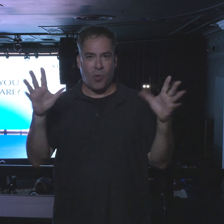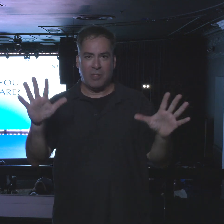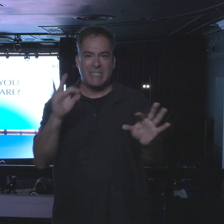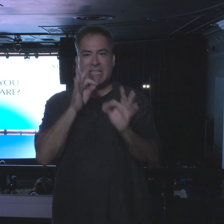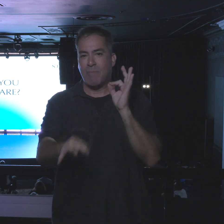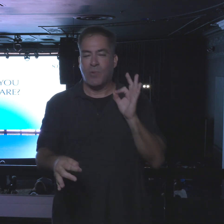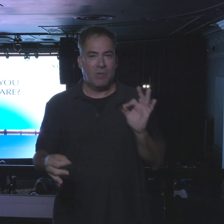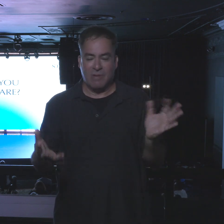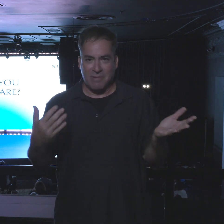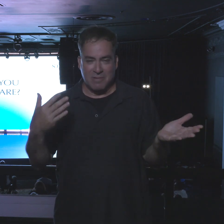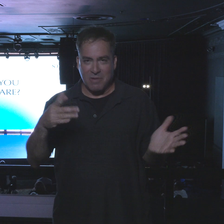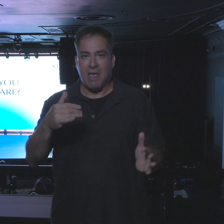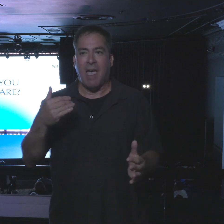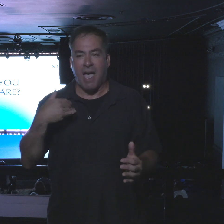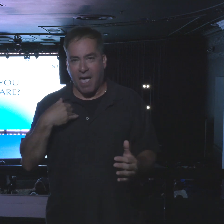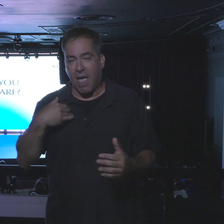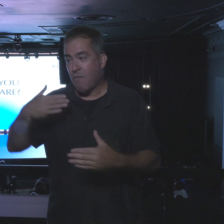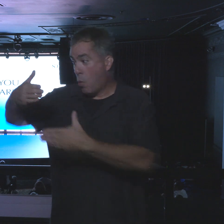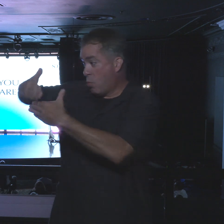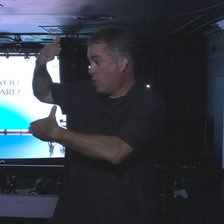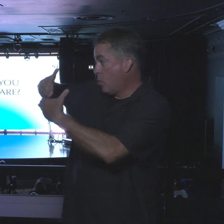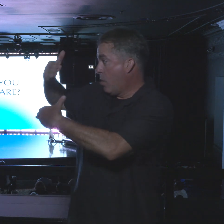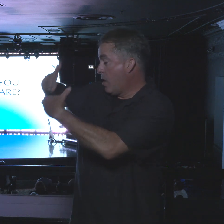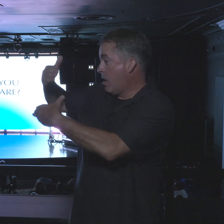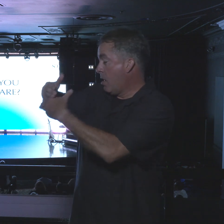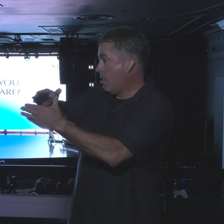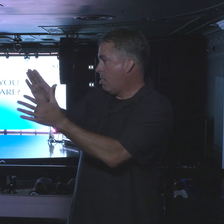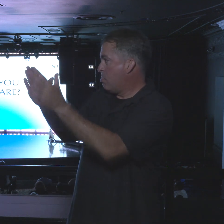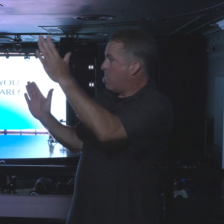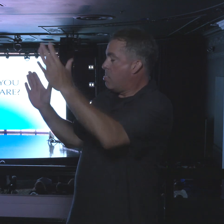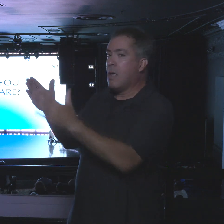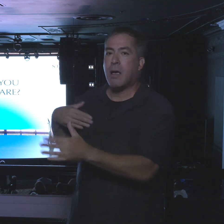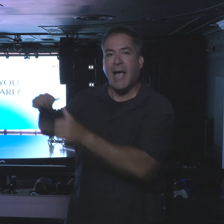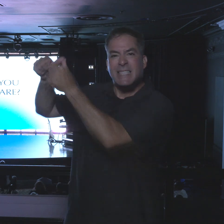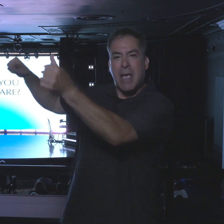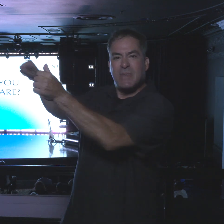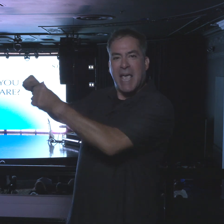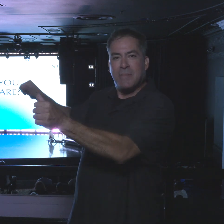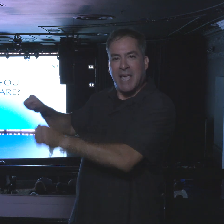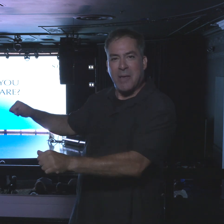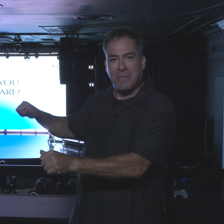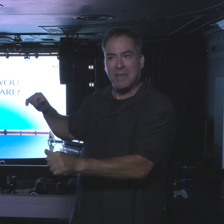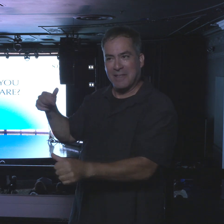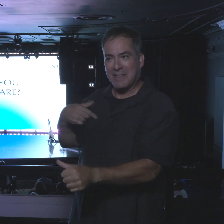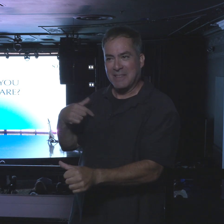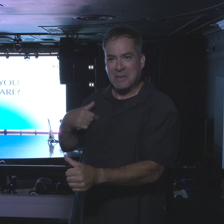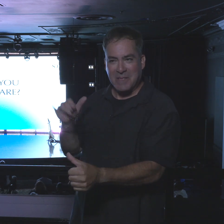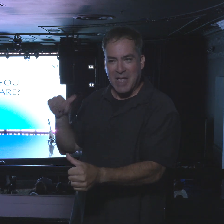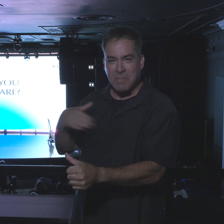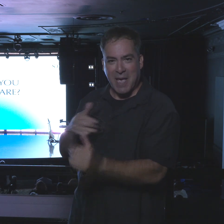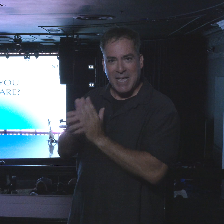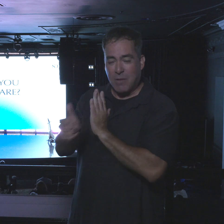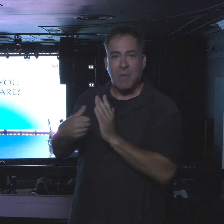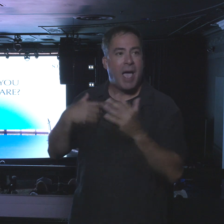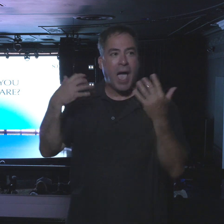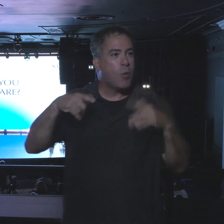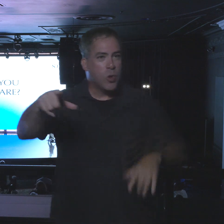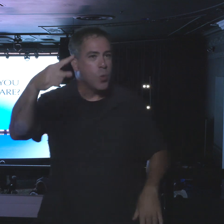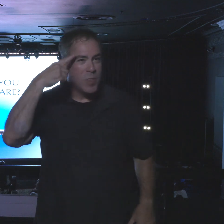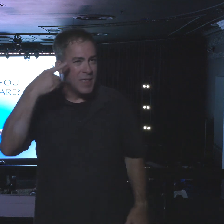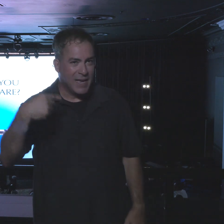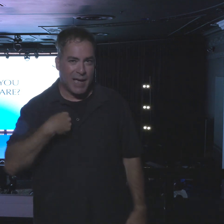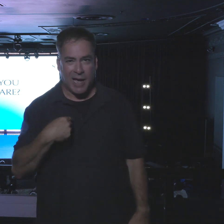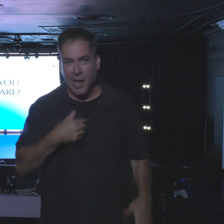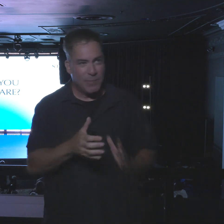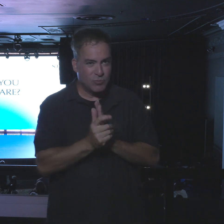I had stuff coming in through the window, the window was cockeyed, there's masking tape on that window. So anyway, I don't want you to think like